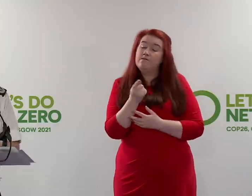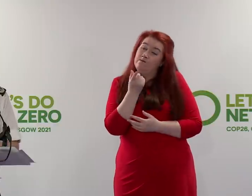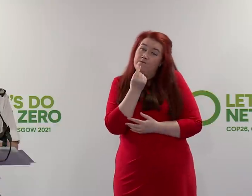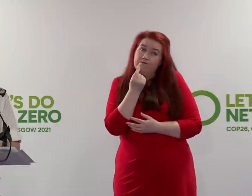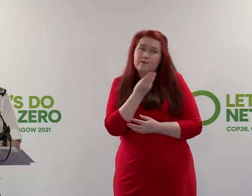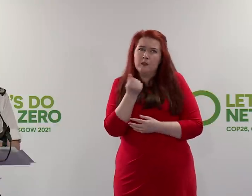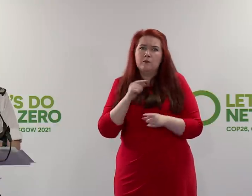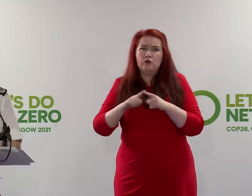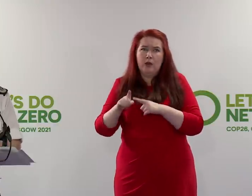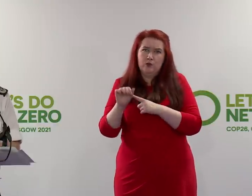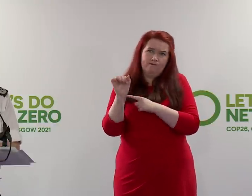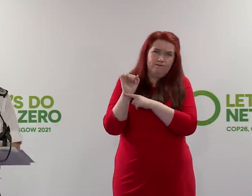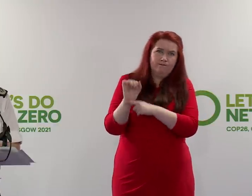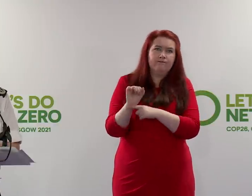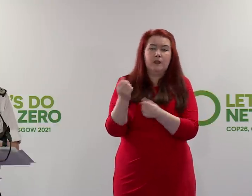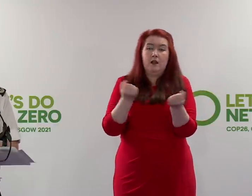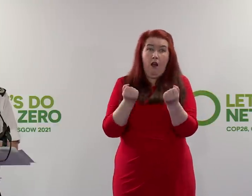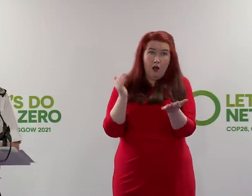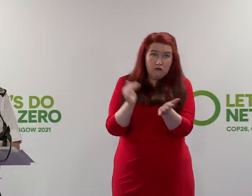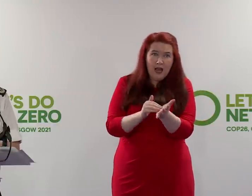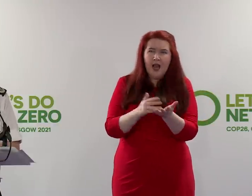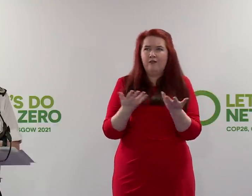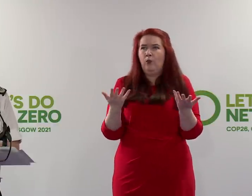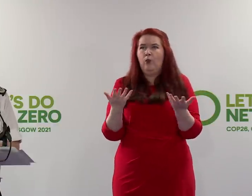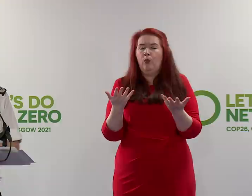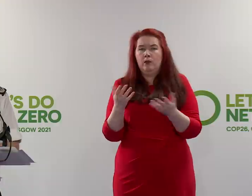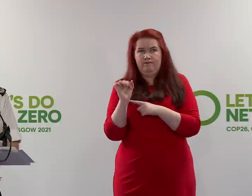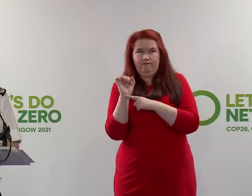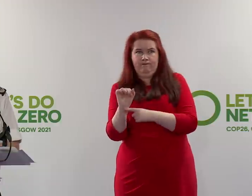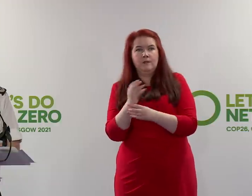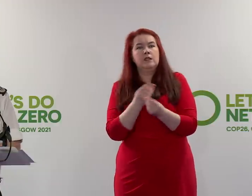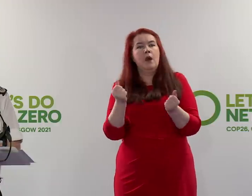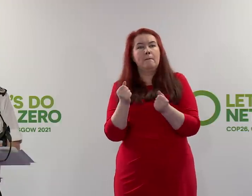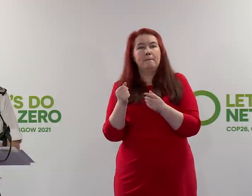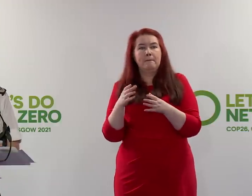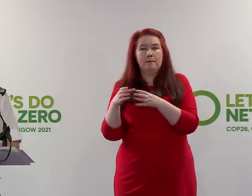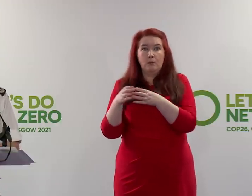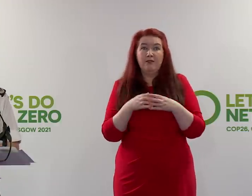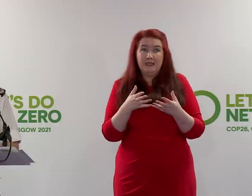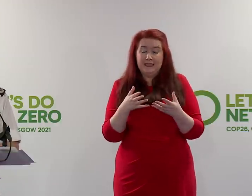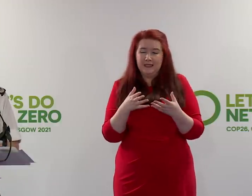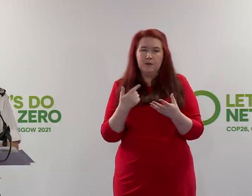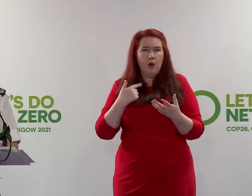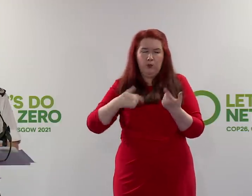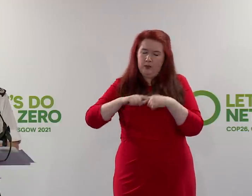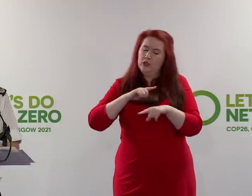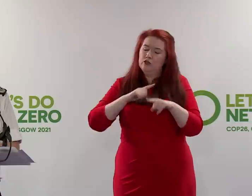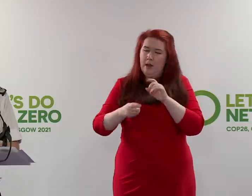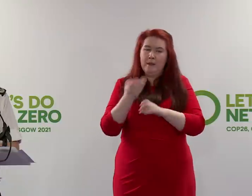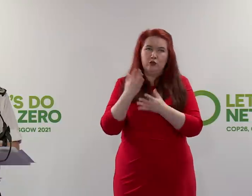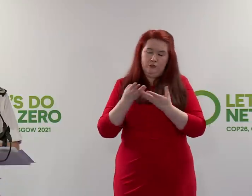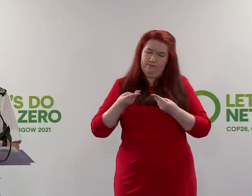to disrupt or to prevent some of those movements. We are going to do everything we can to prevent that.